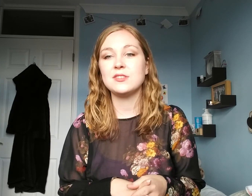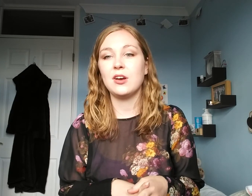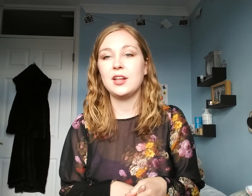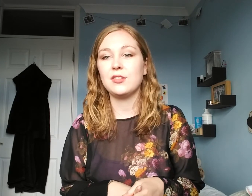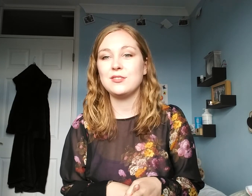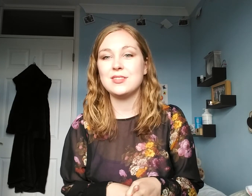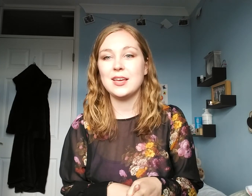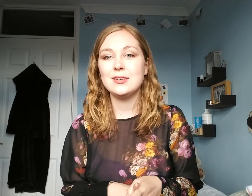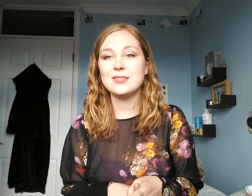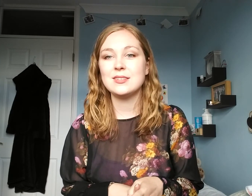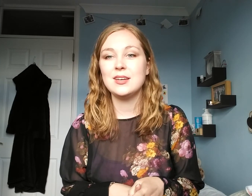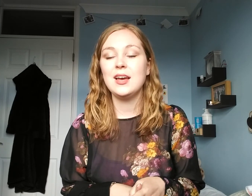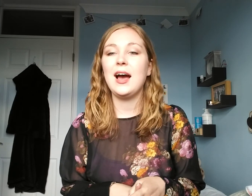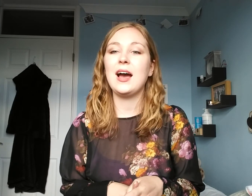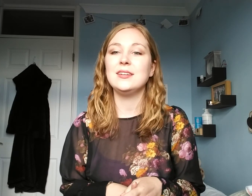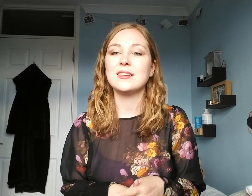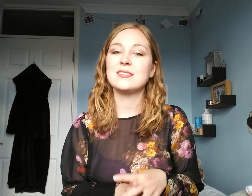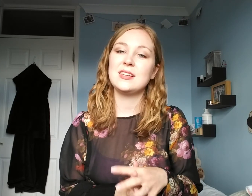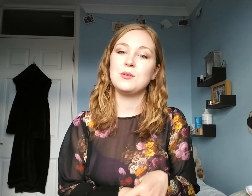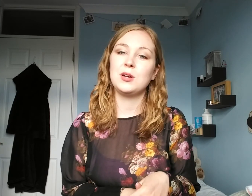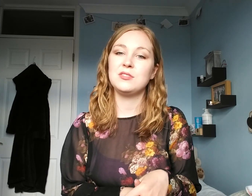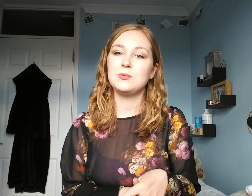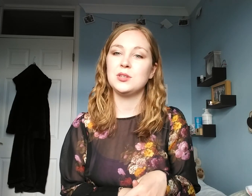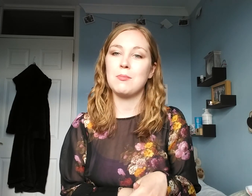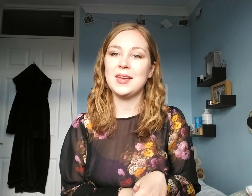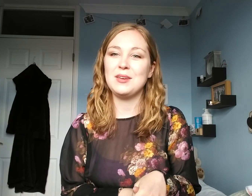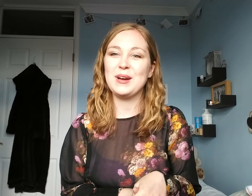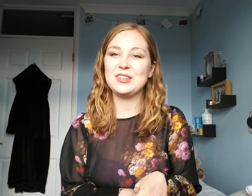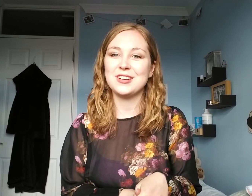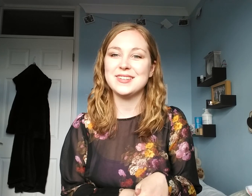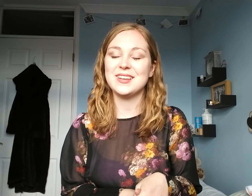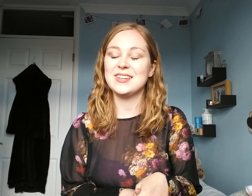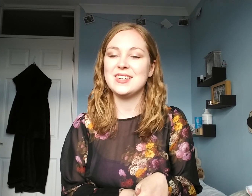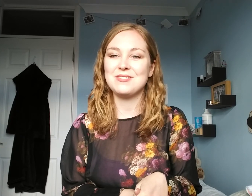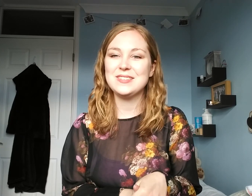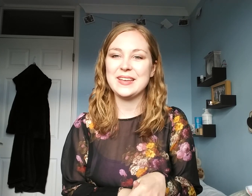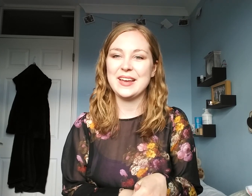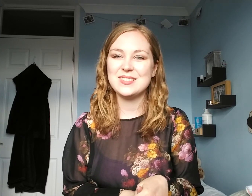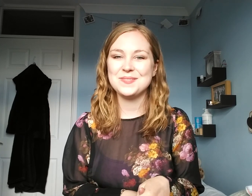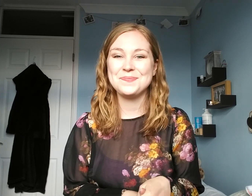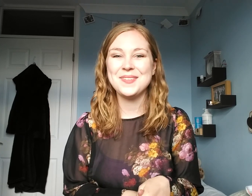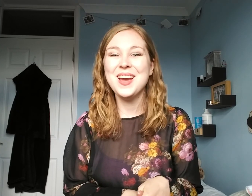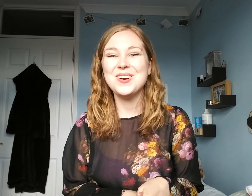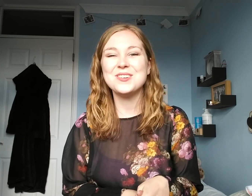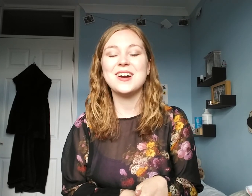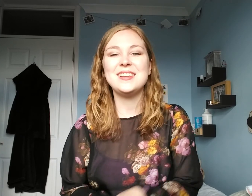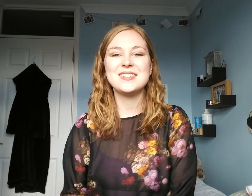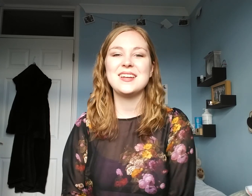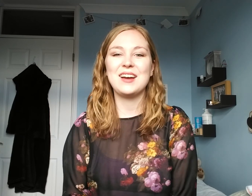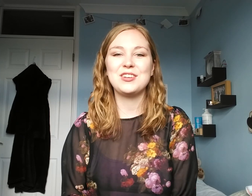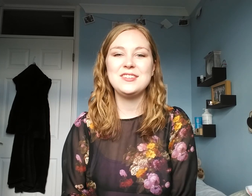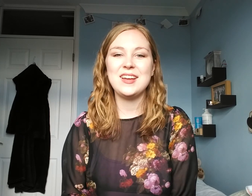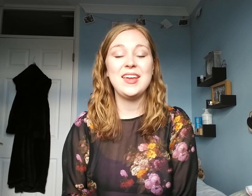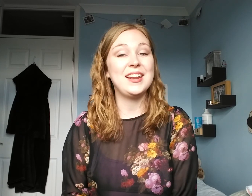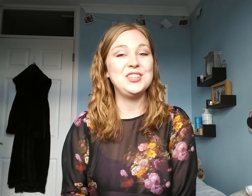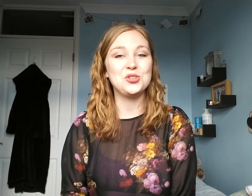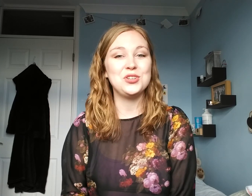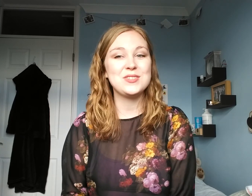signing those things and send them over to me on my email address. I'd love to see it. Alright, have a good day and enjoy your